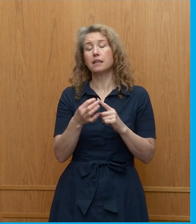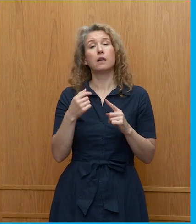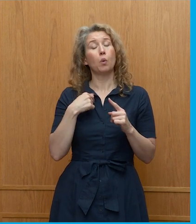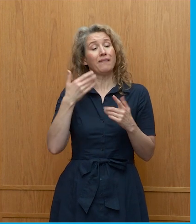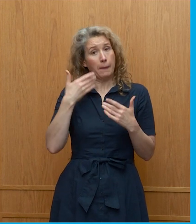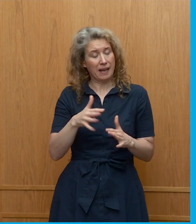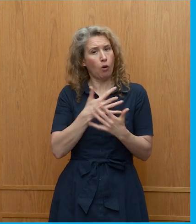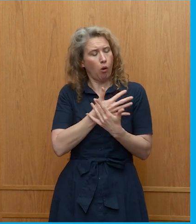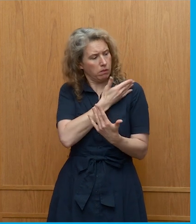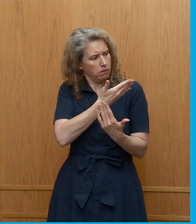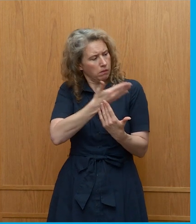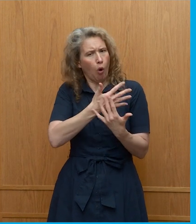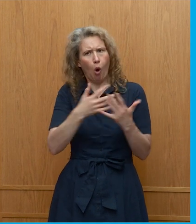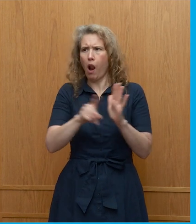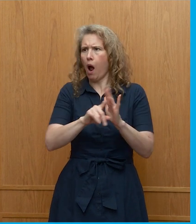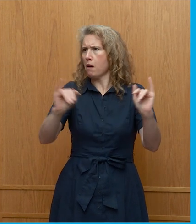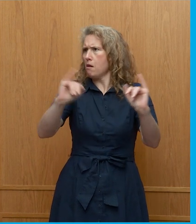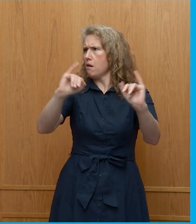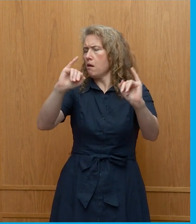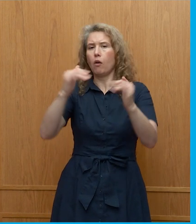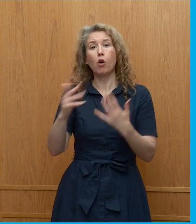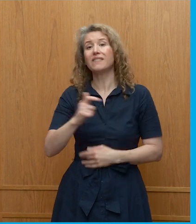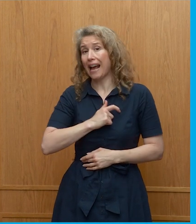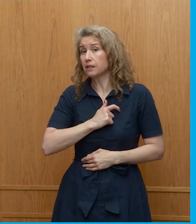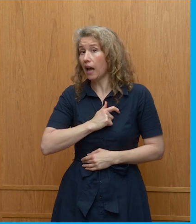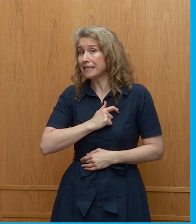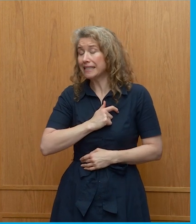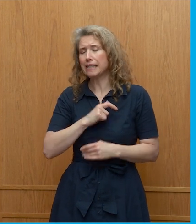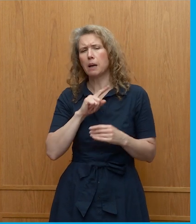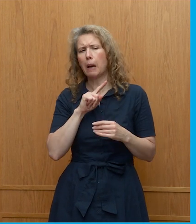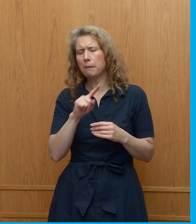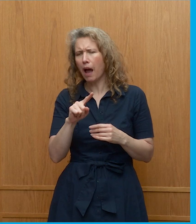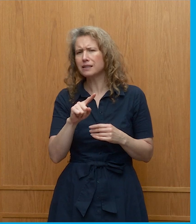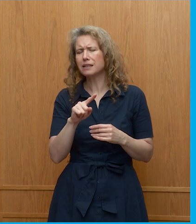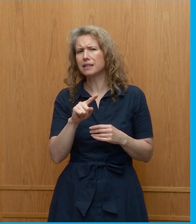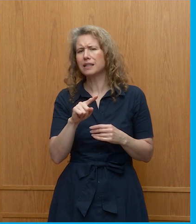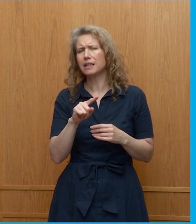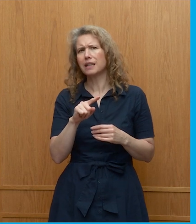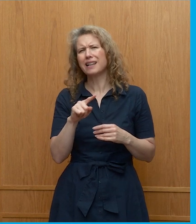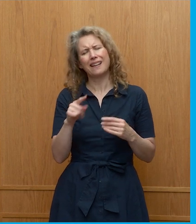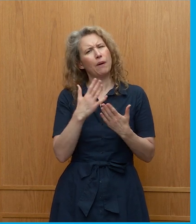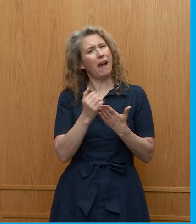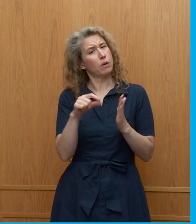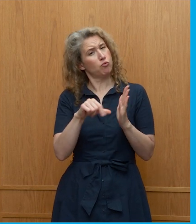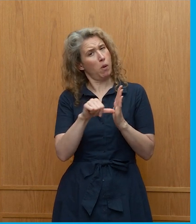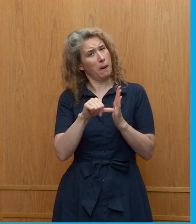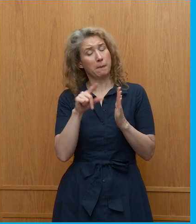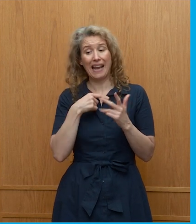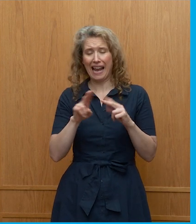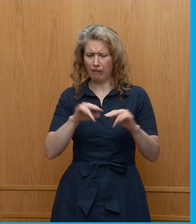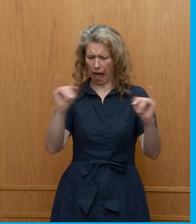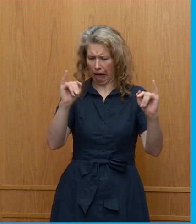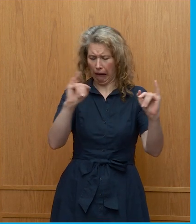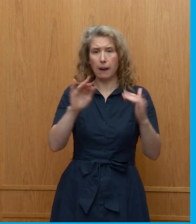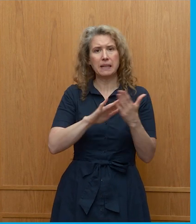had a lot of alarms and we have had a lot of anxiety about this and I actually think there's quite a problem in polarising this